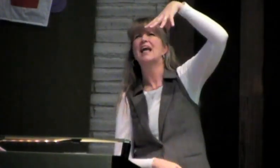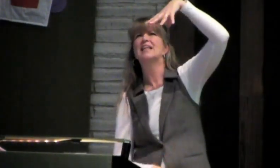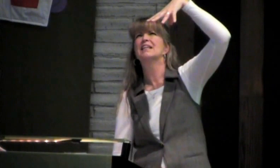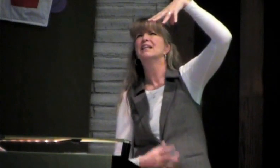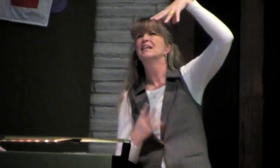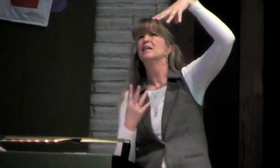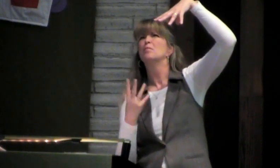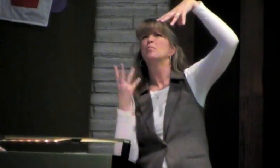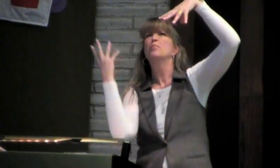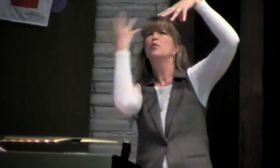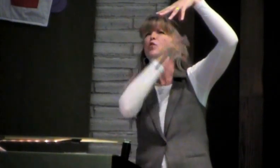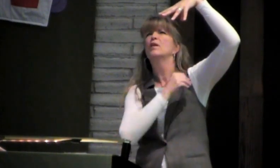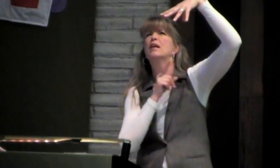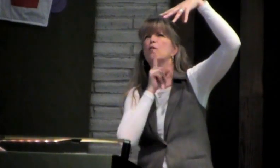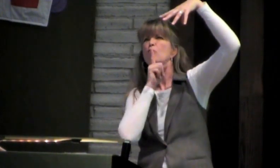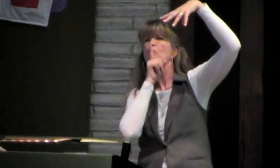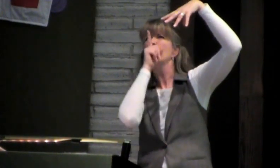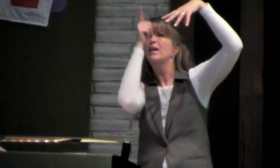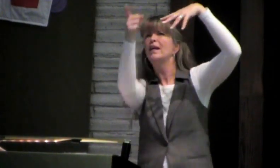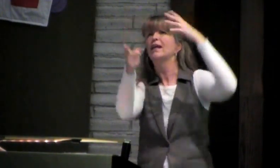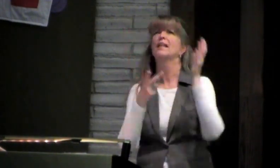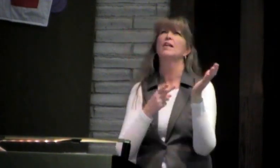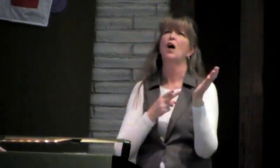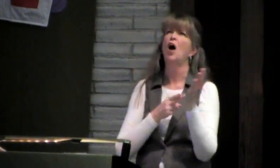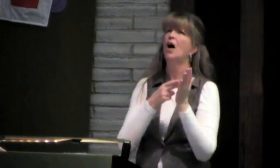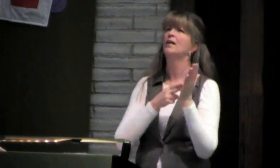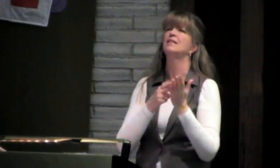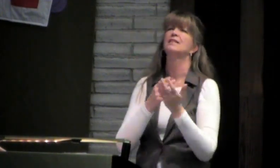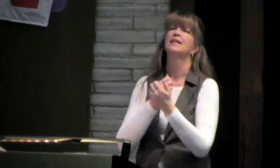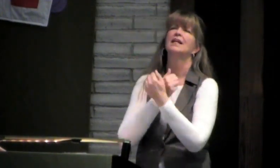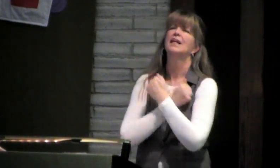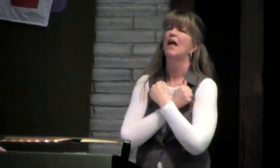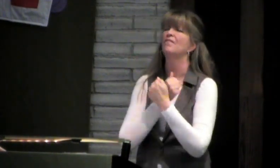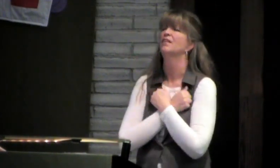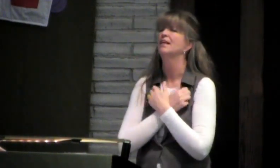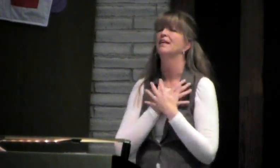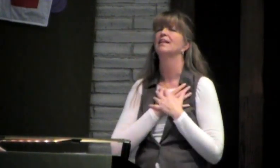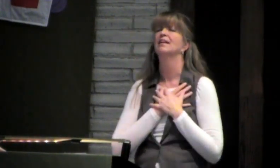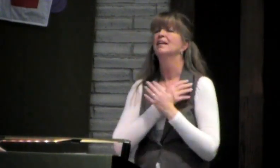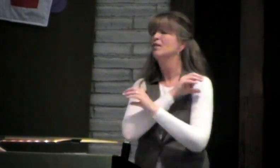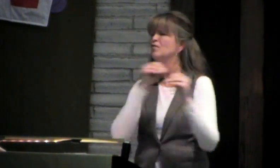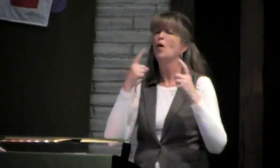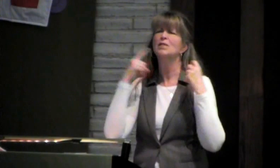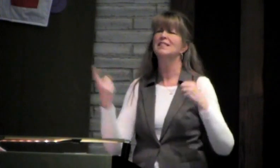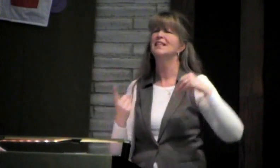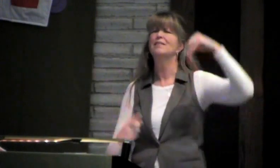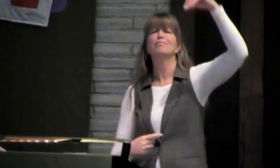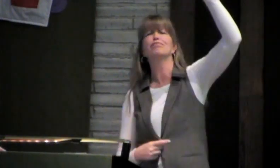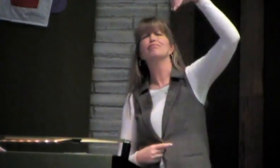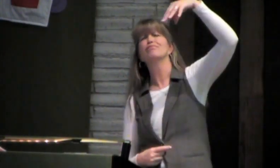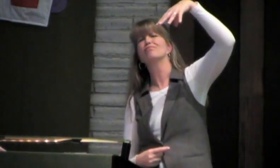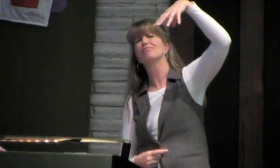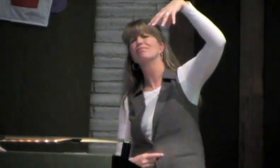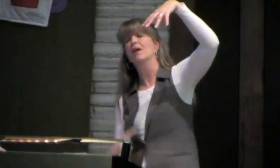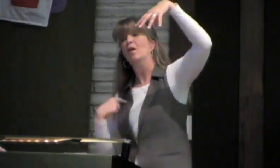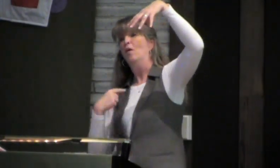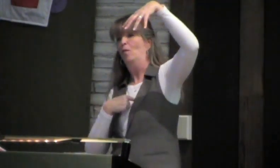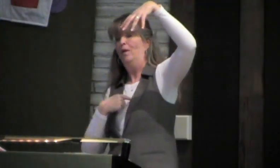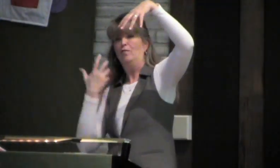light is pure. It's beautiful. It's truth. It's integrity. It's honesty. It's love. There is no sin in